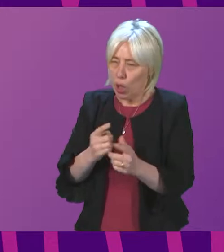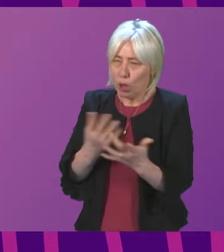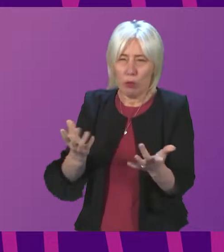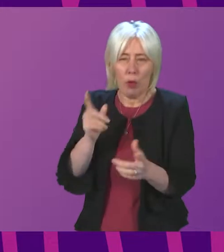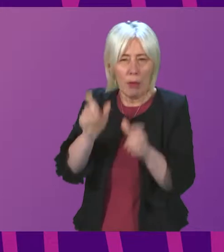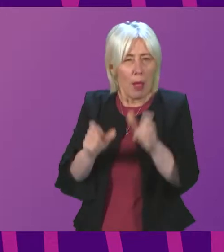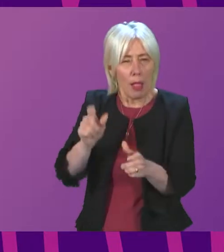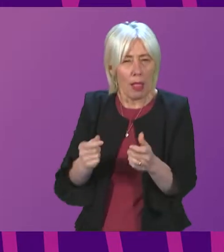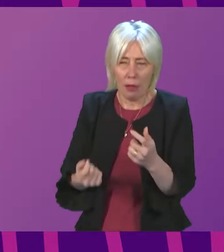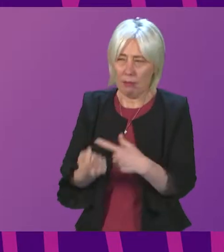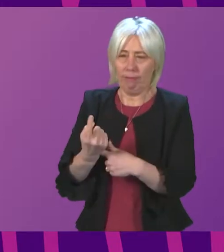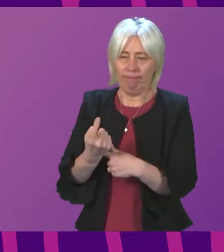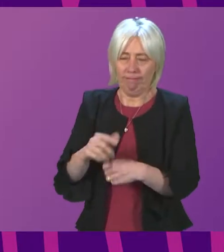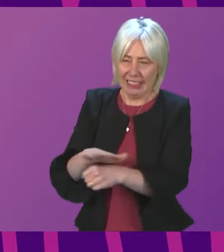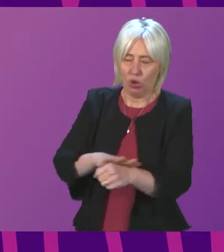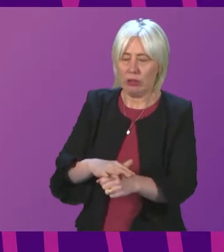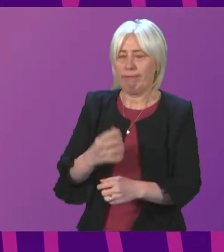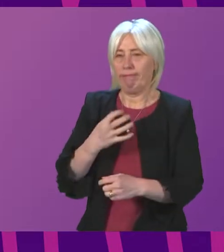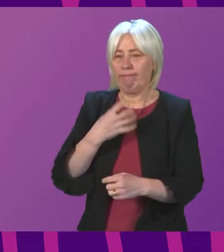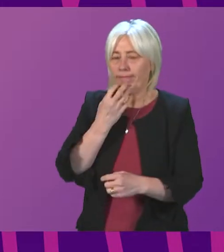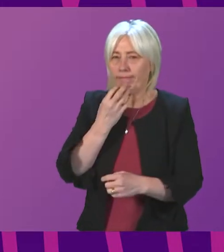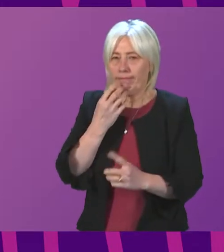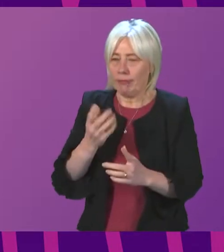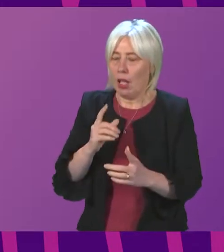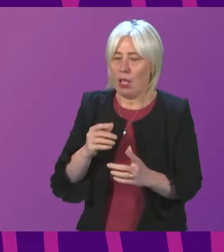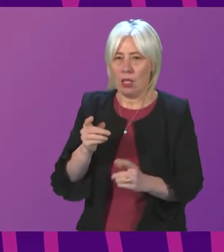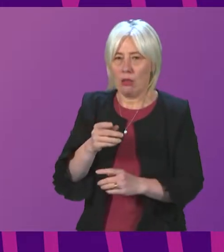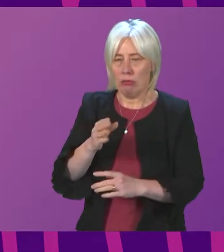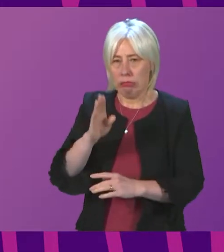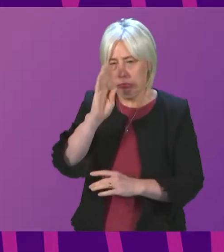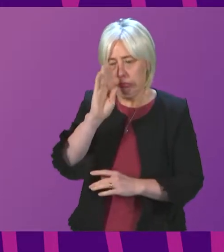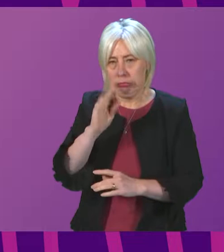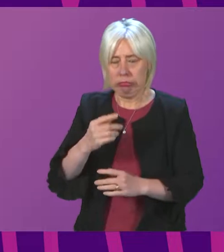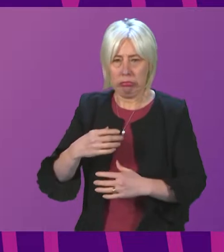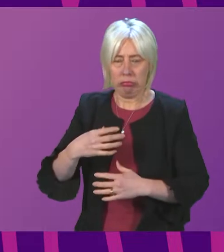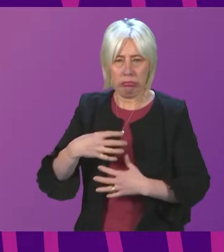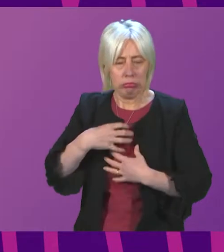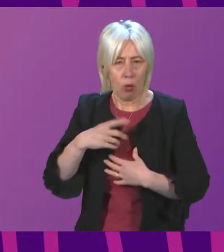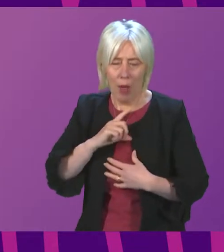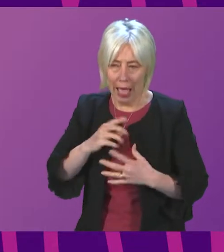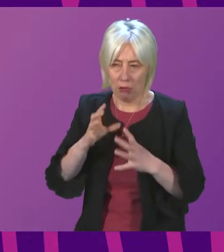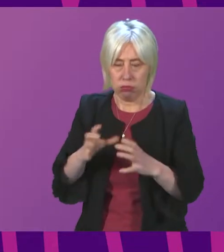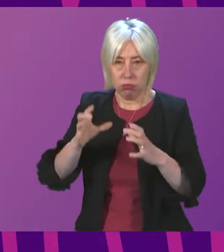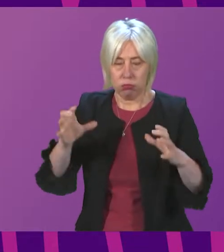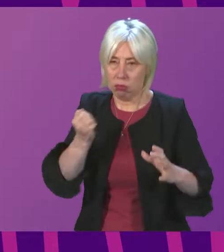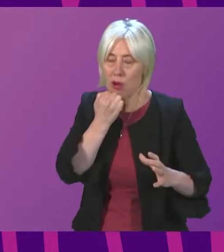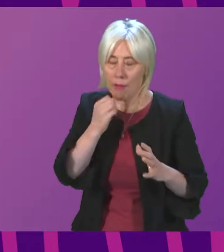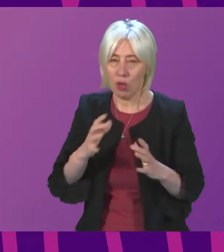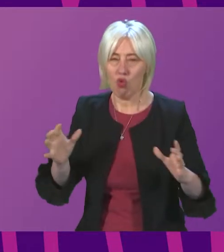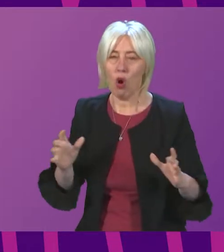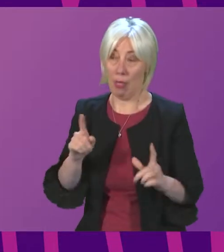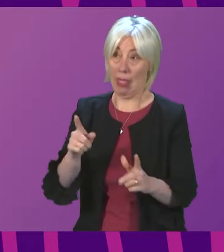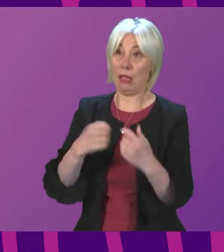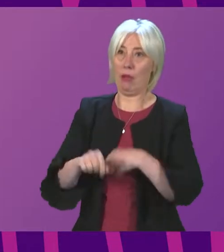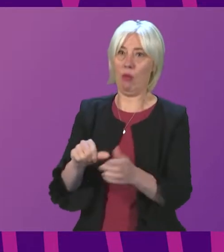in under the circumstance uh and it is alarming because it seems to be growing and it's it's it's propensative and and that in itself is a